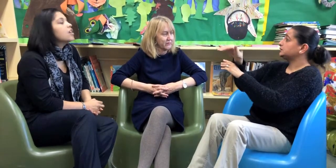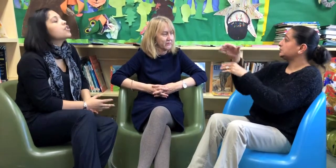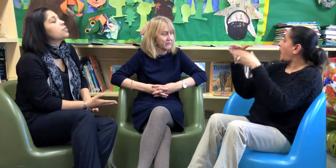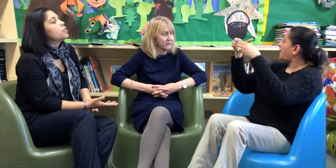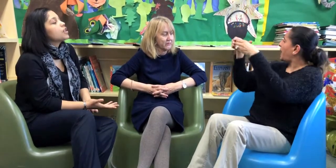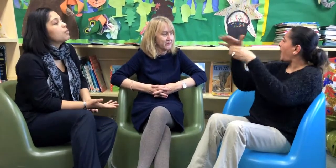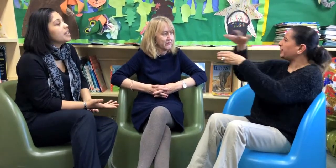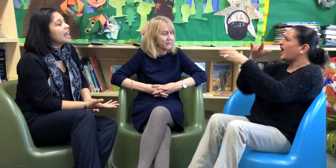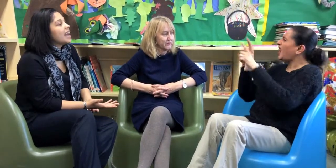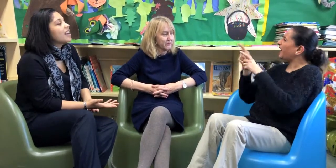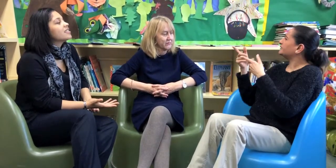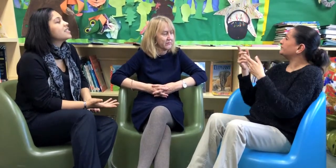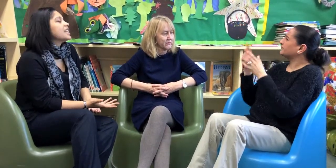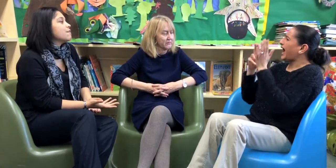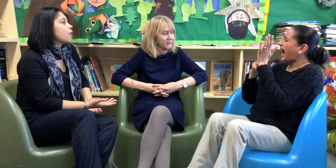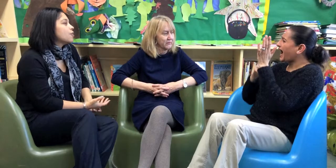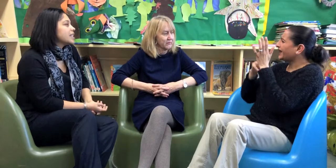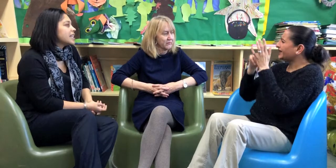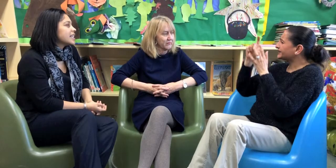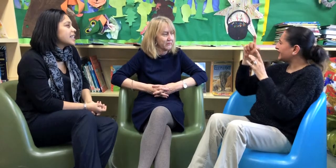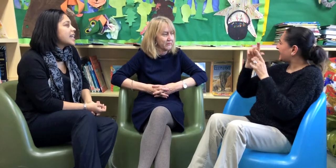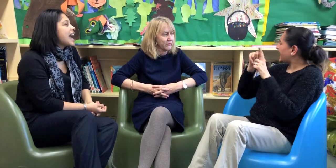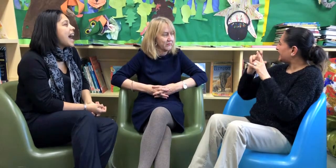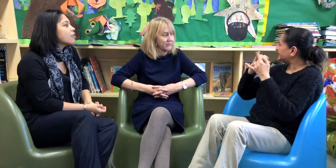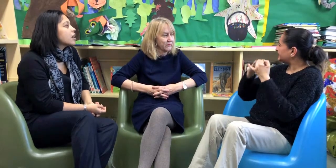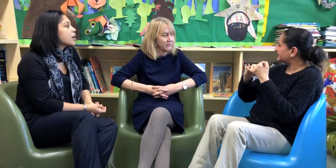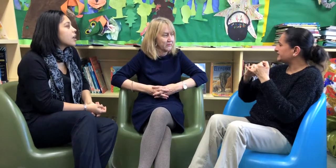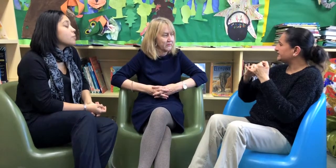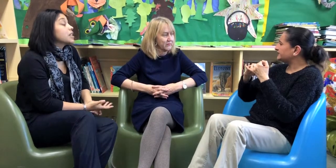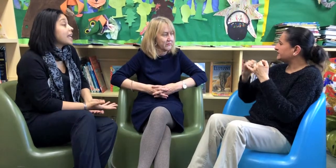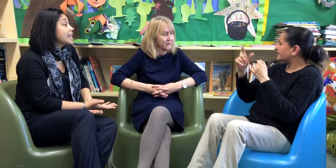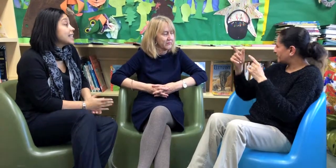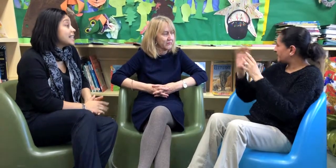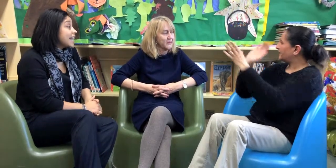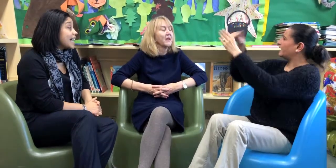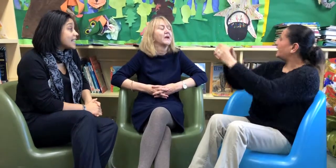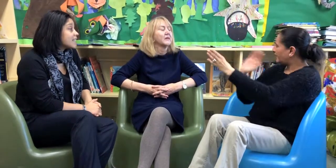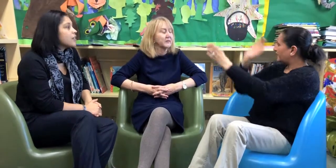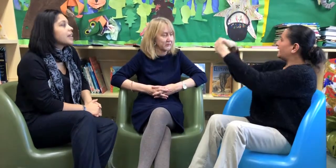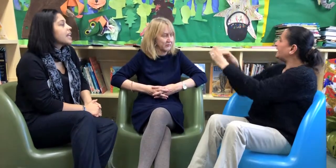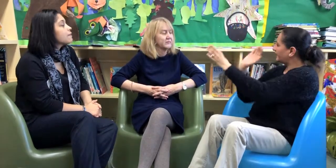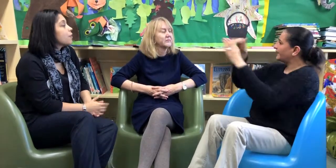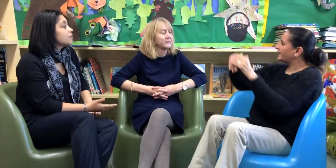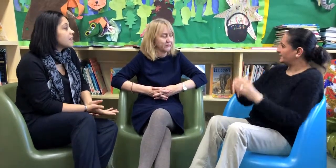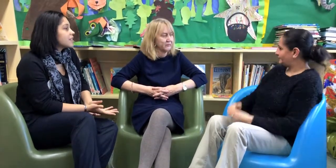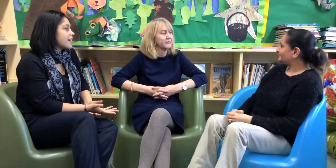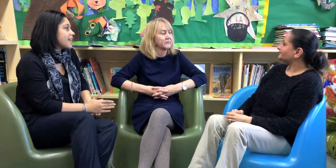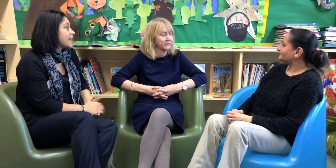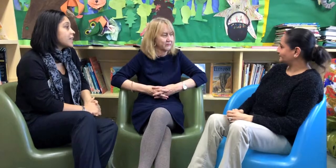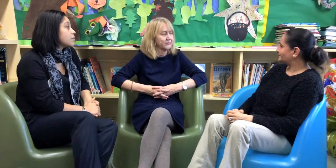So also we get involved in outside clubs like NDCS, so they get involved in things like that that they